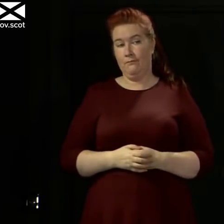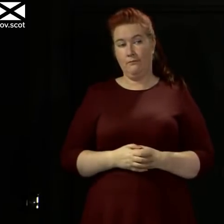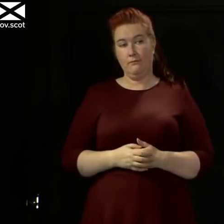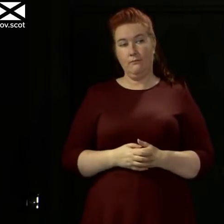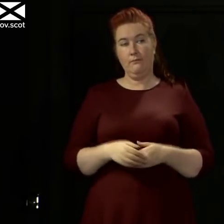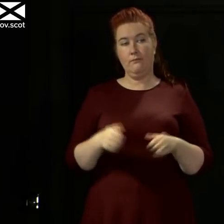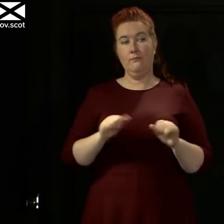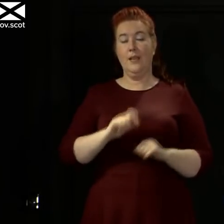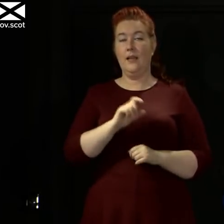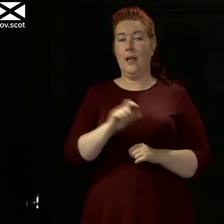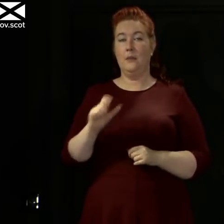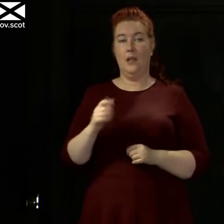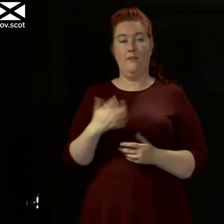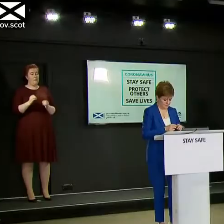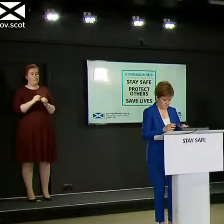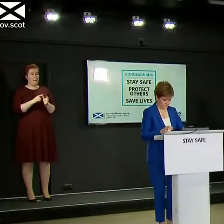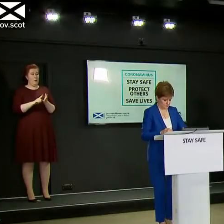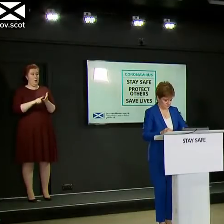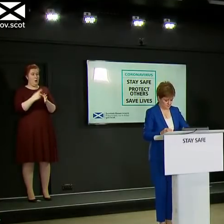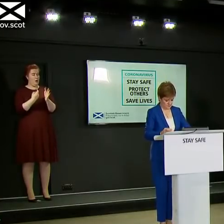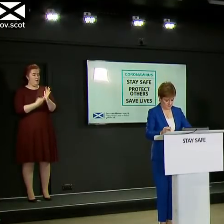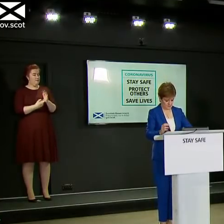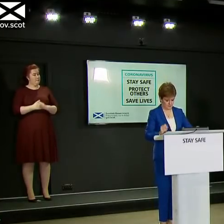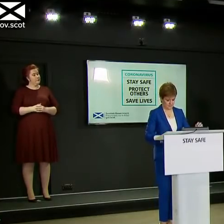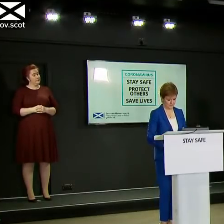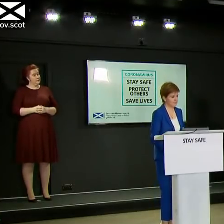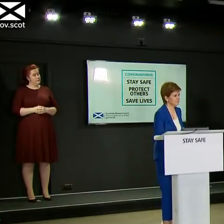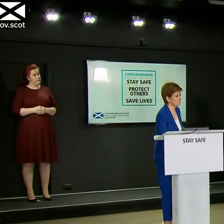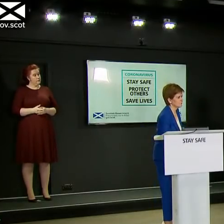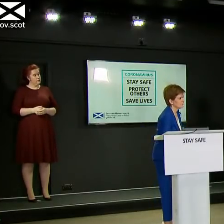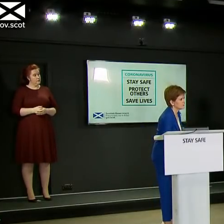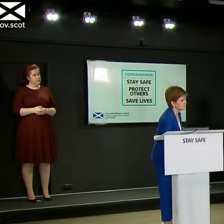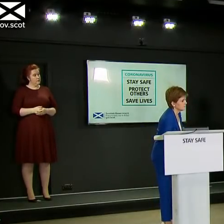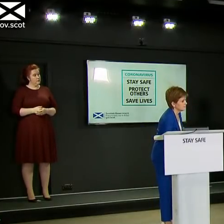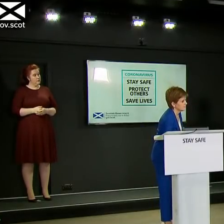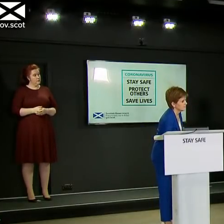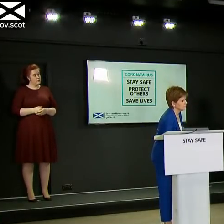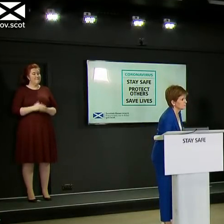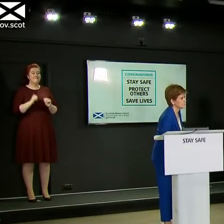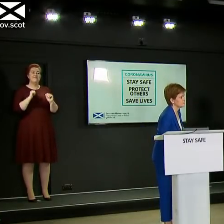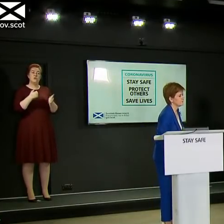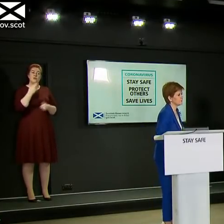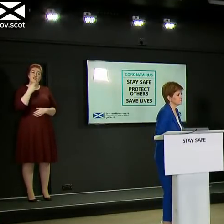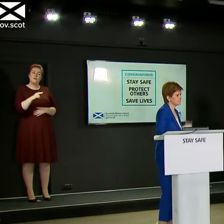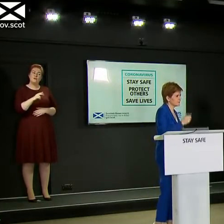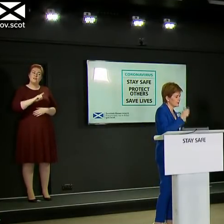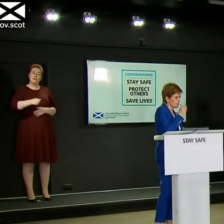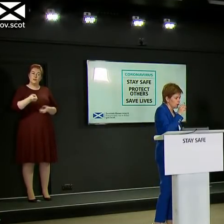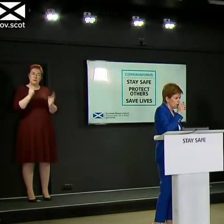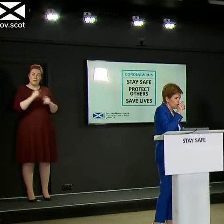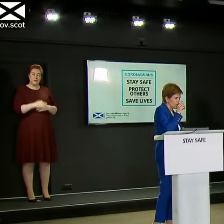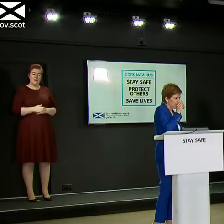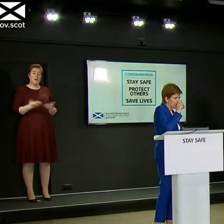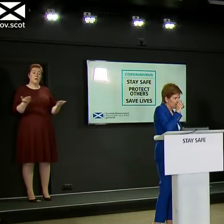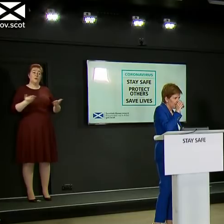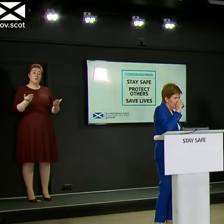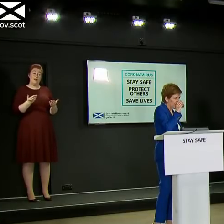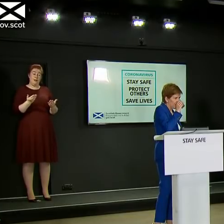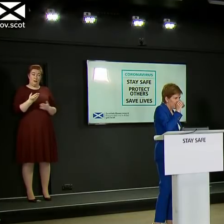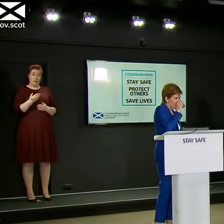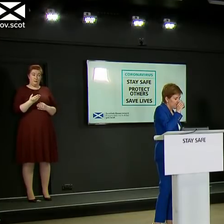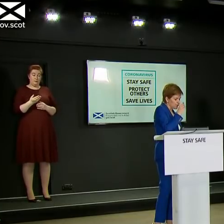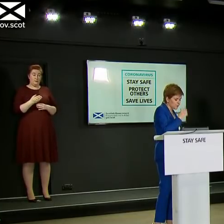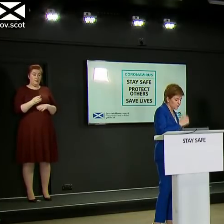Callum Clark from Bower. Good afternoon, First Minister. The Republic of Ireland has today released its